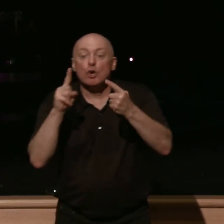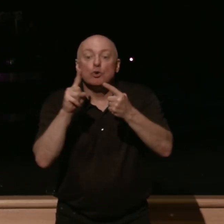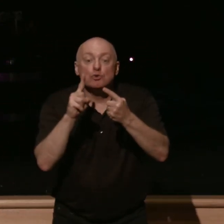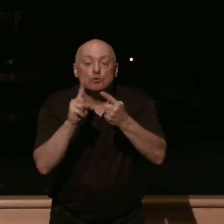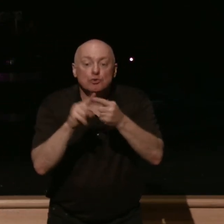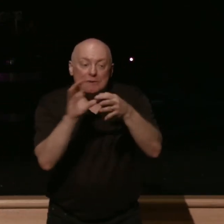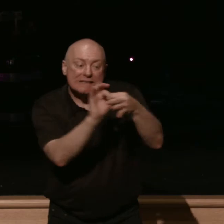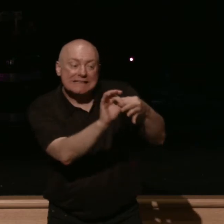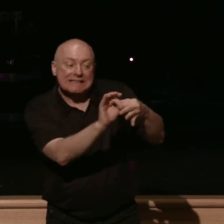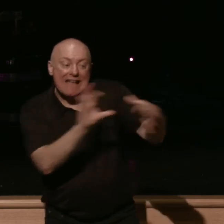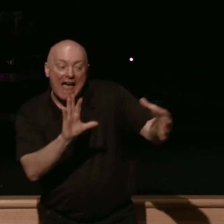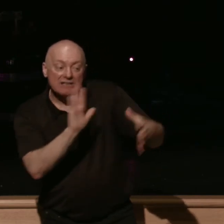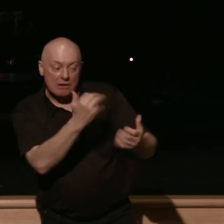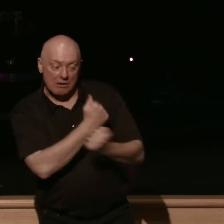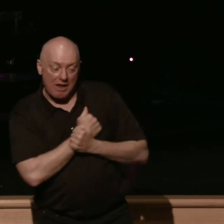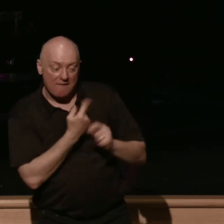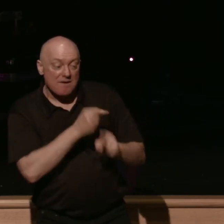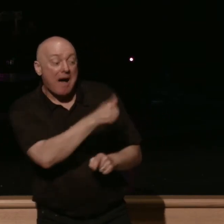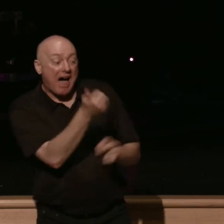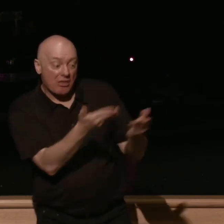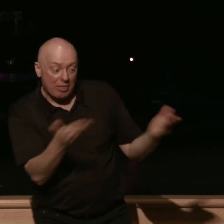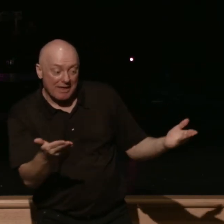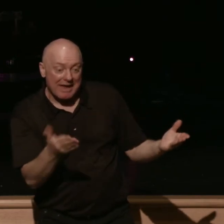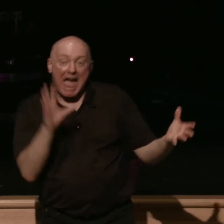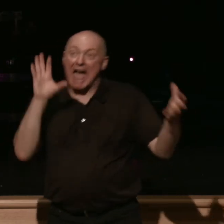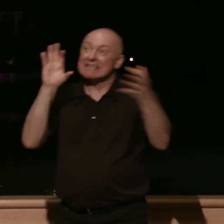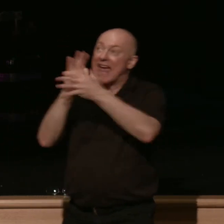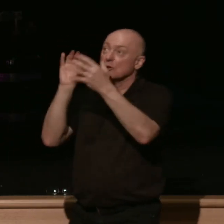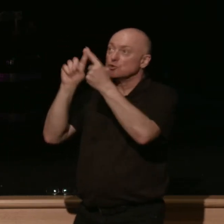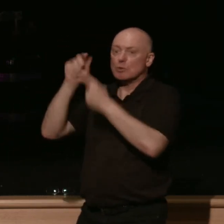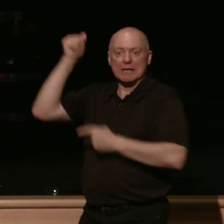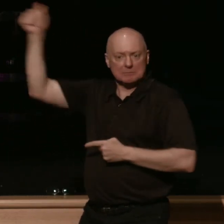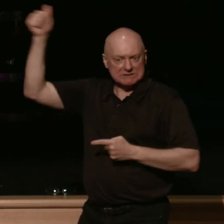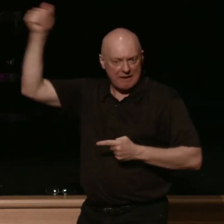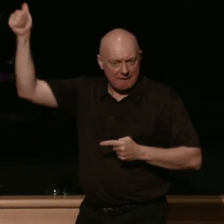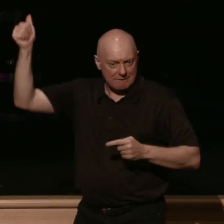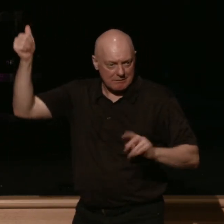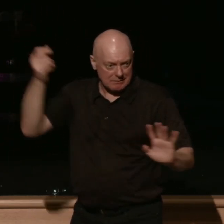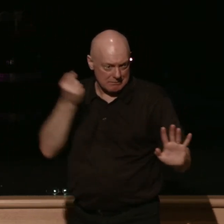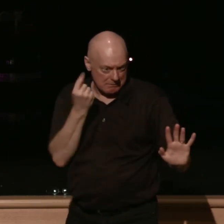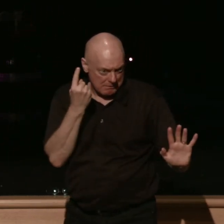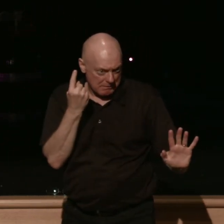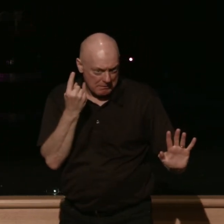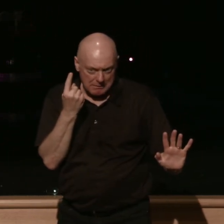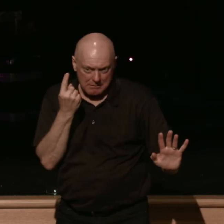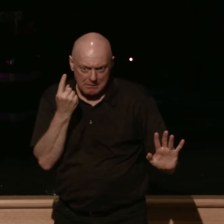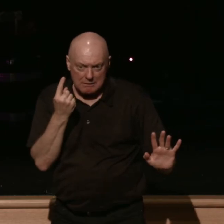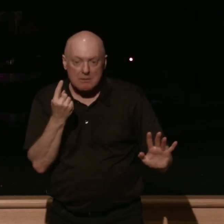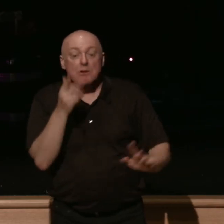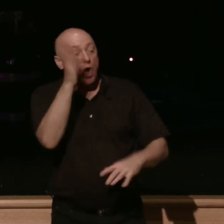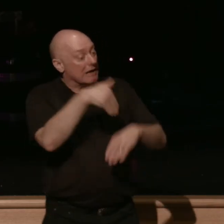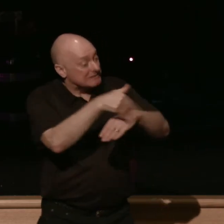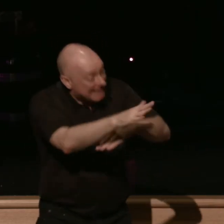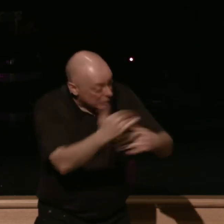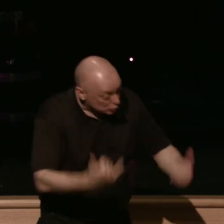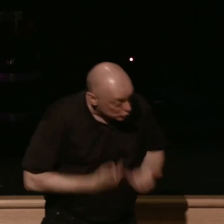from other things and attach it to himself i'll send you joy i'll send you sorrow